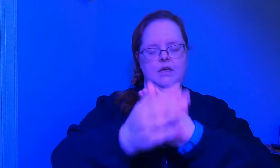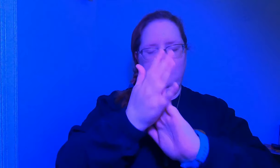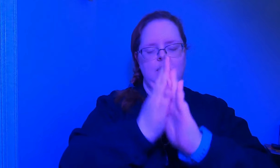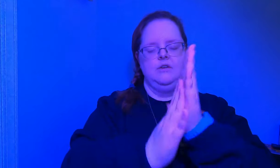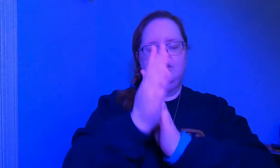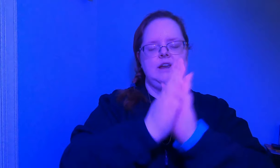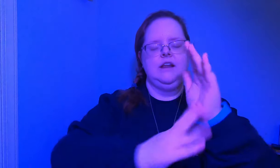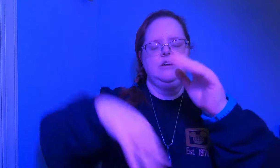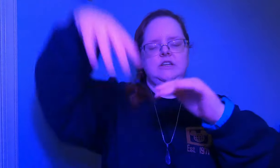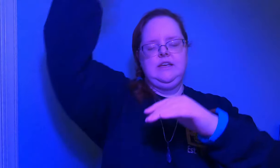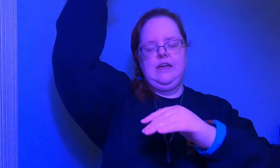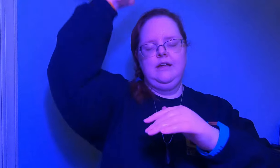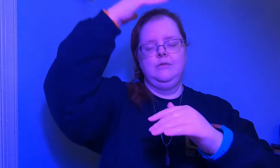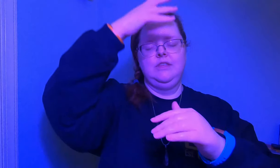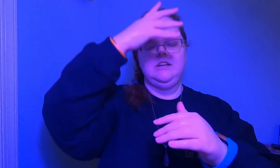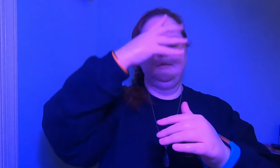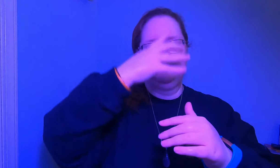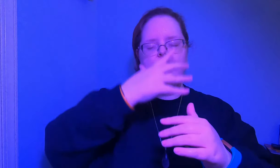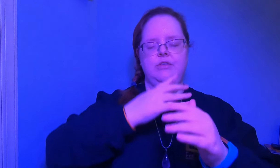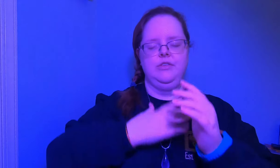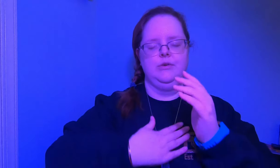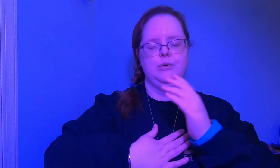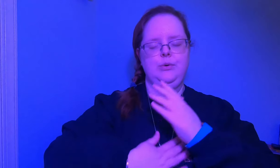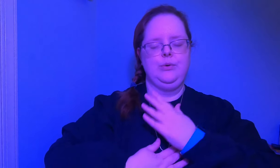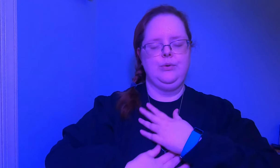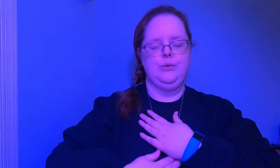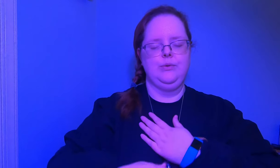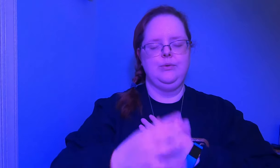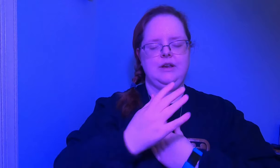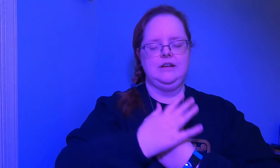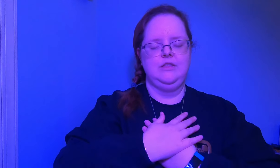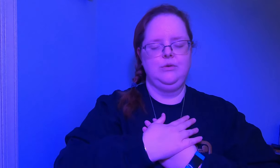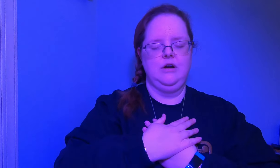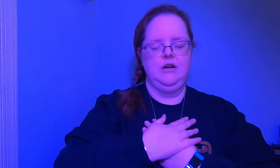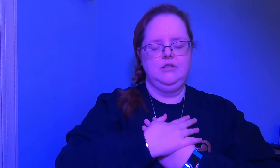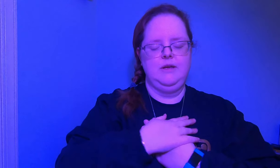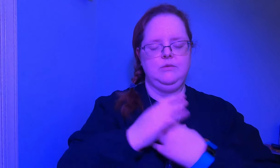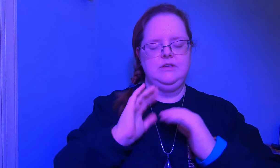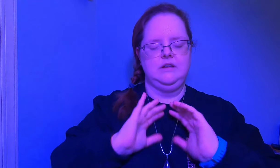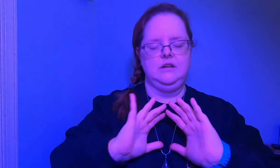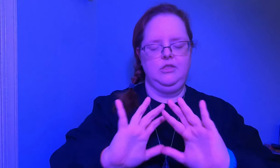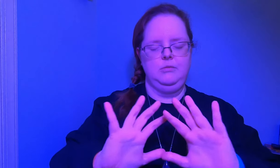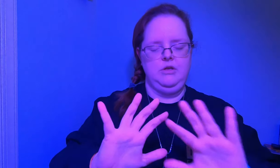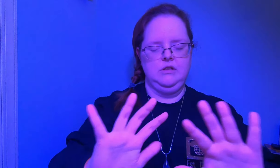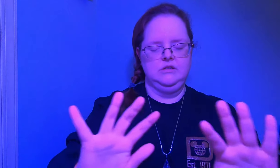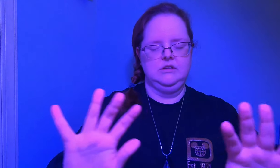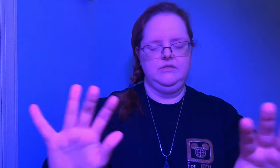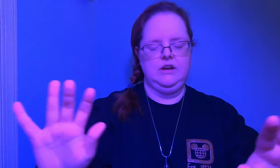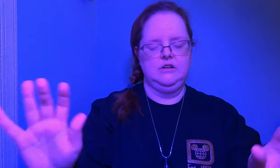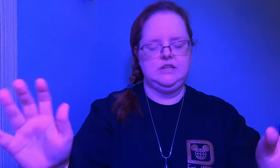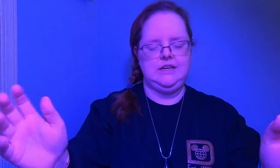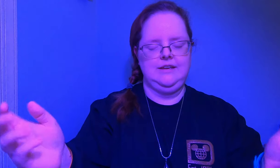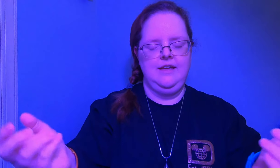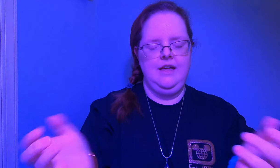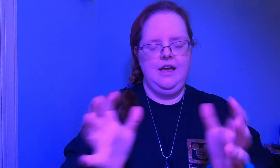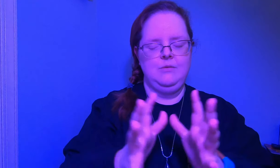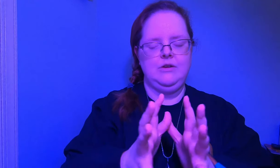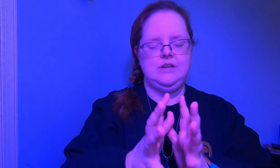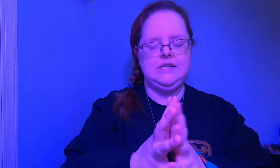and drawing in energy again with each breath connecting through our heart space we send another pulse of energy and when it reaches